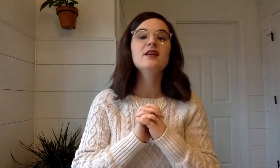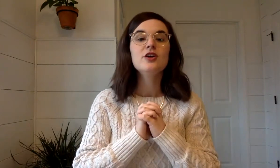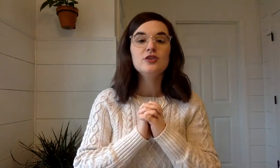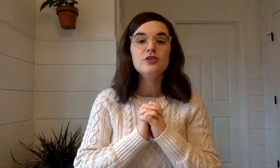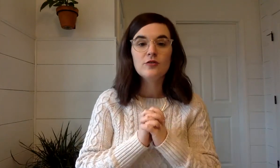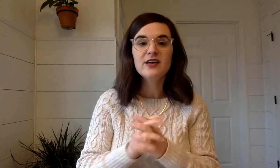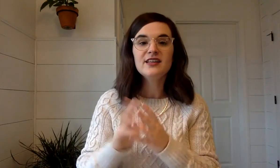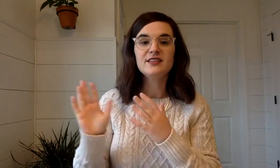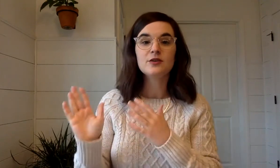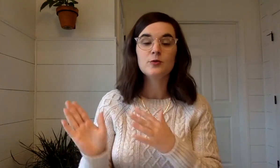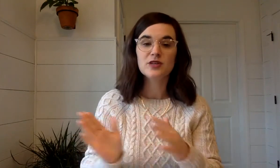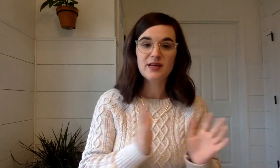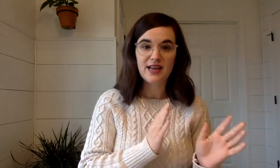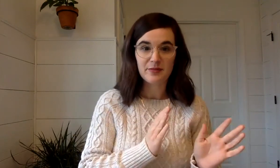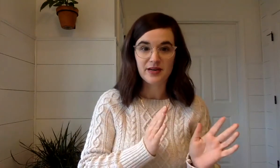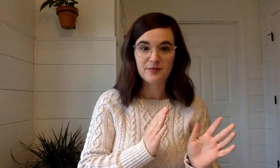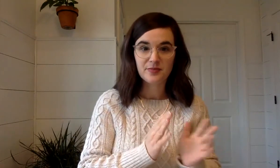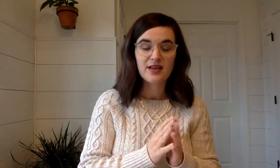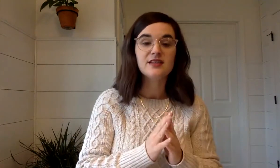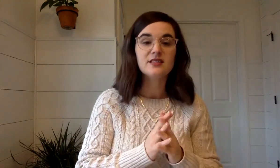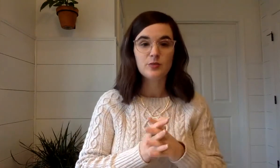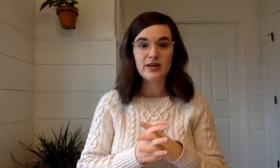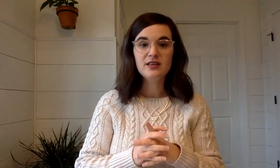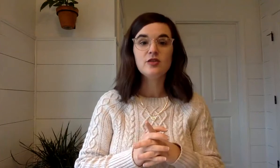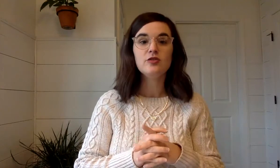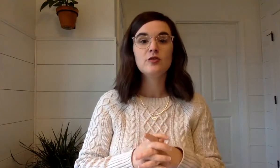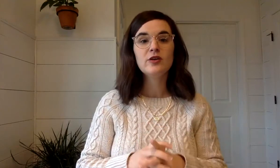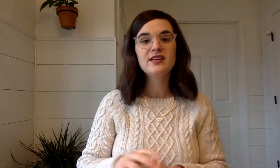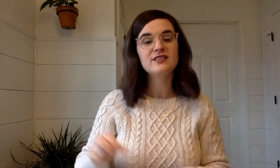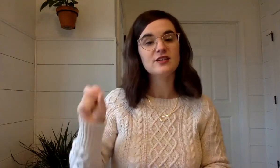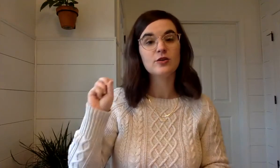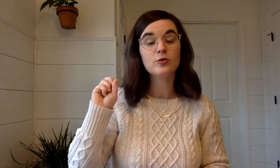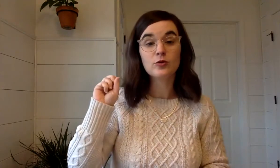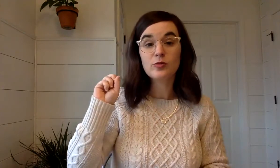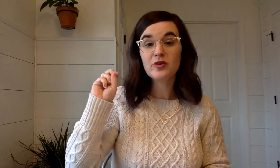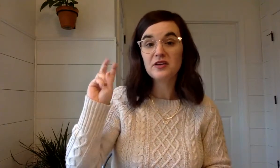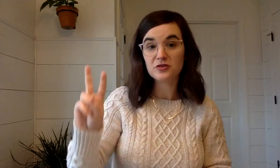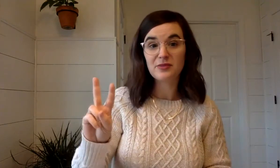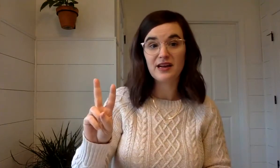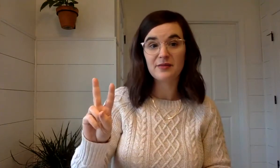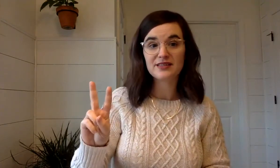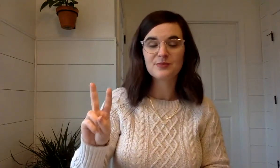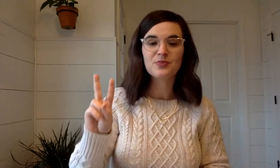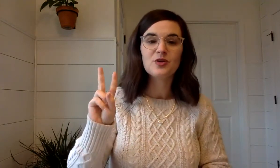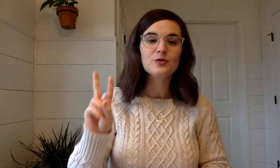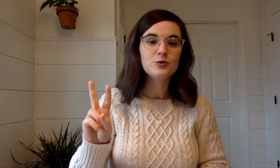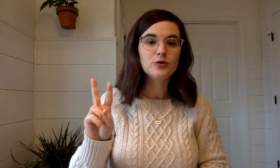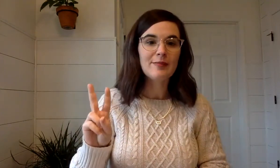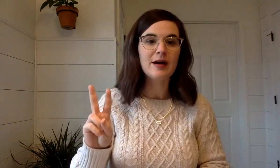Yo voy a decir una palabra. Después yo voy a decir un grupo de dos palabras. Su trabajo